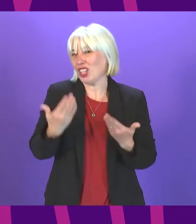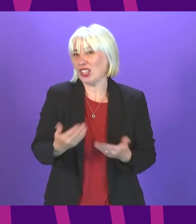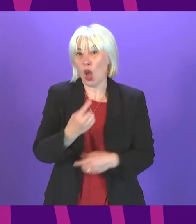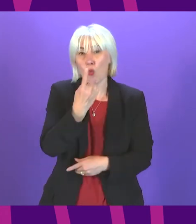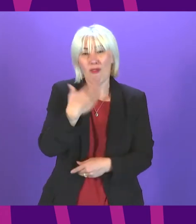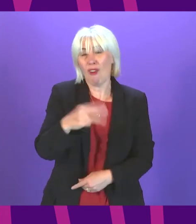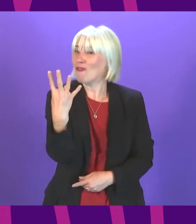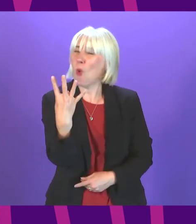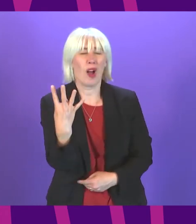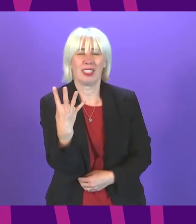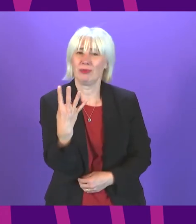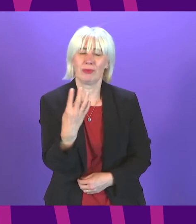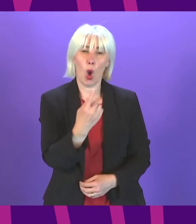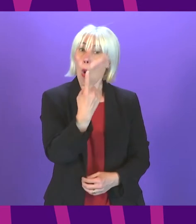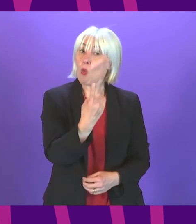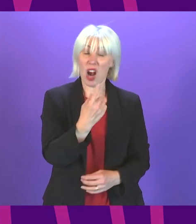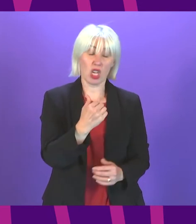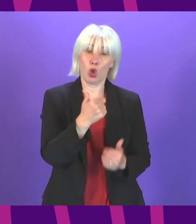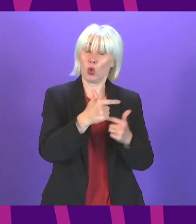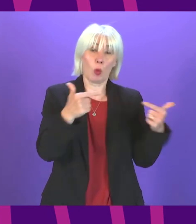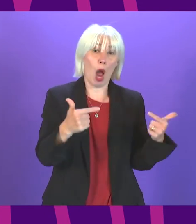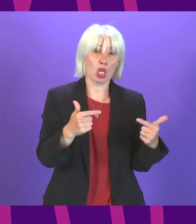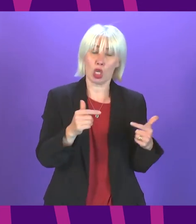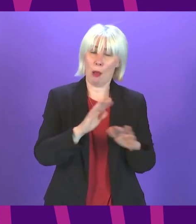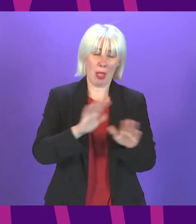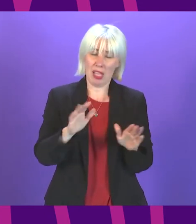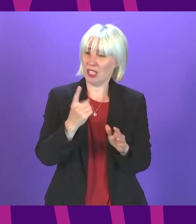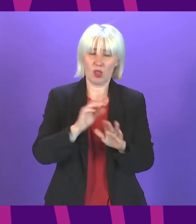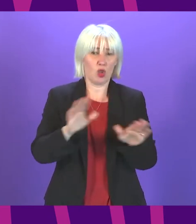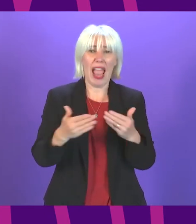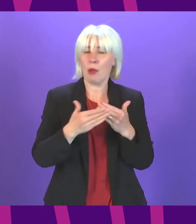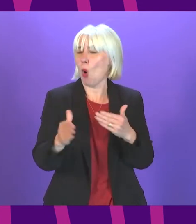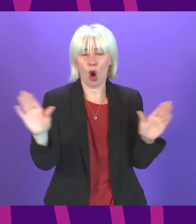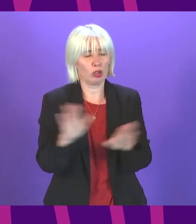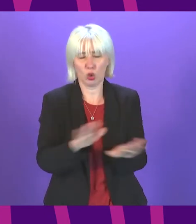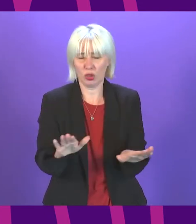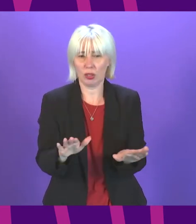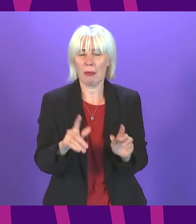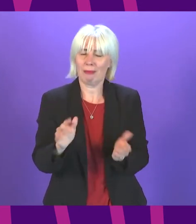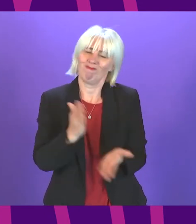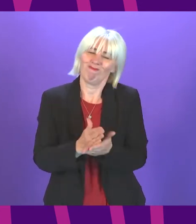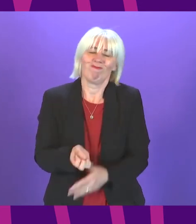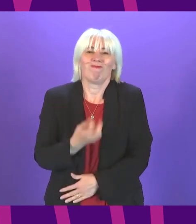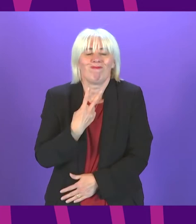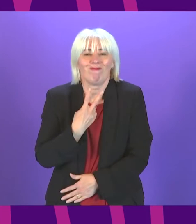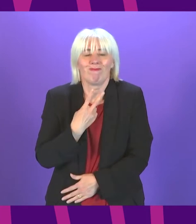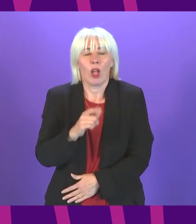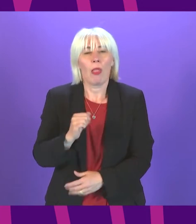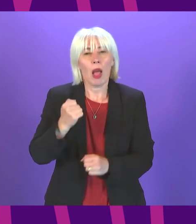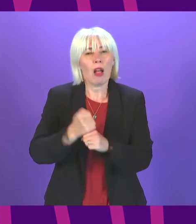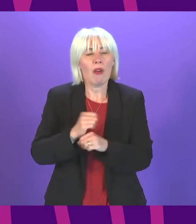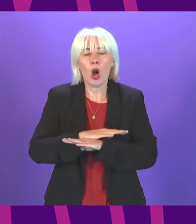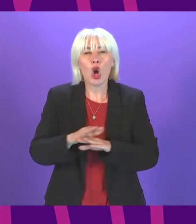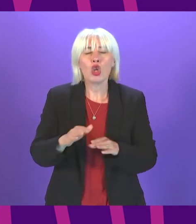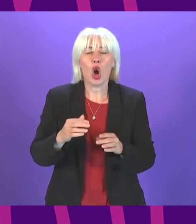in four children one child is too many and one day too long that's why I'm deeply disappointed that the government hasn't committed to